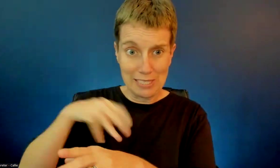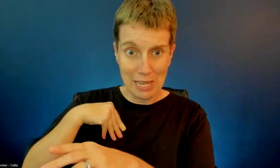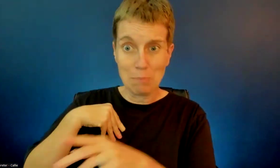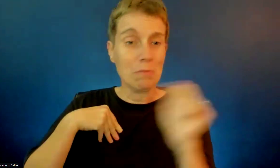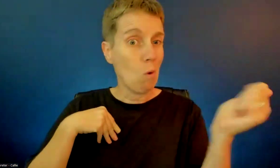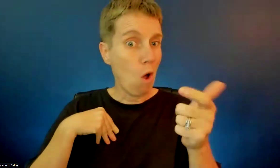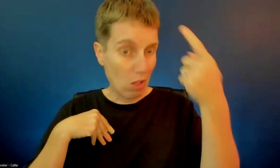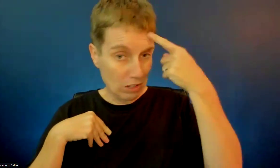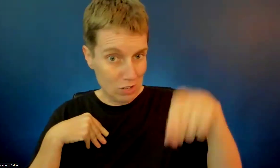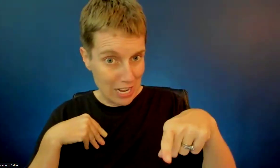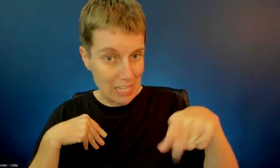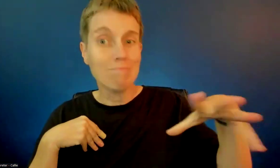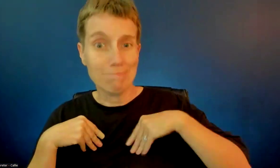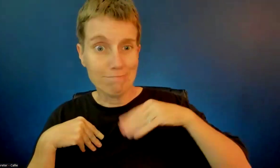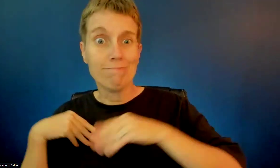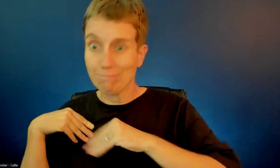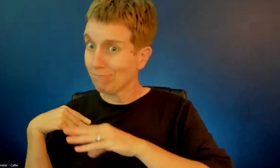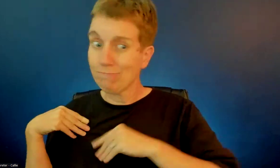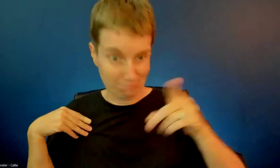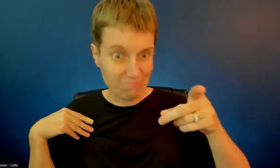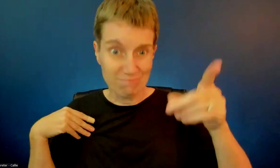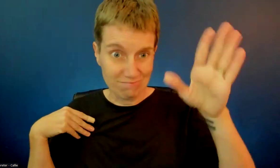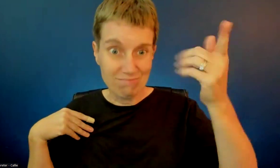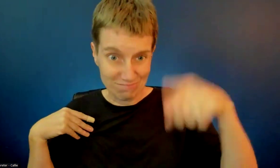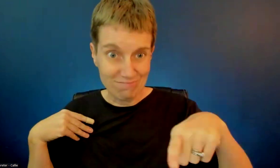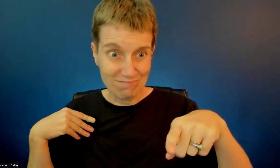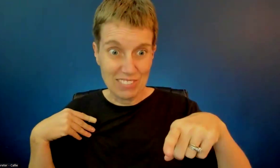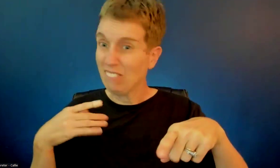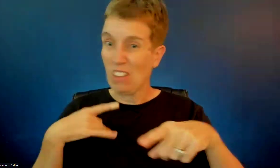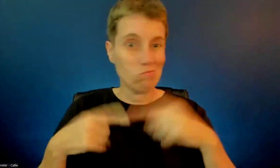I think that sounds like majority. Aye. All opposed?